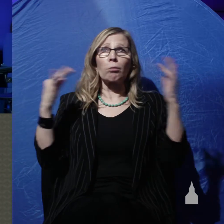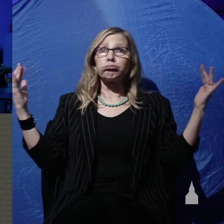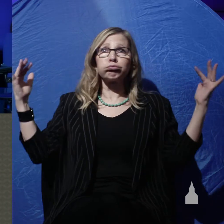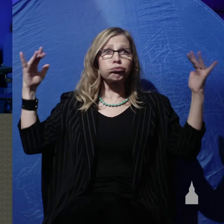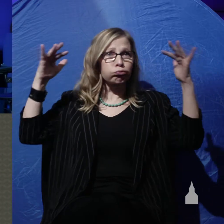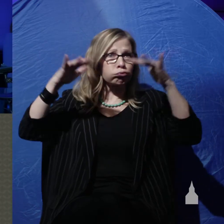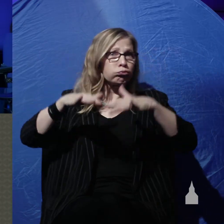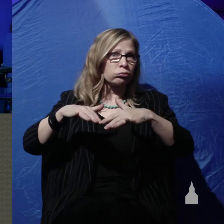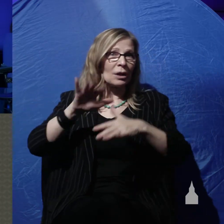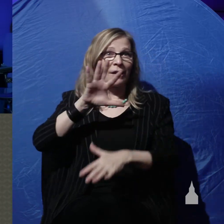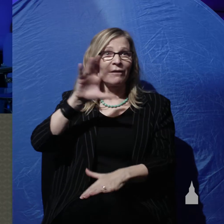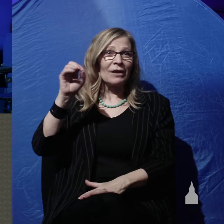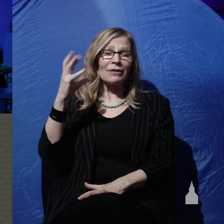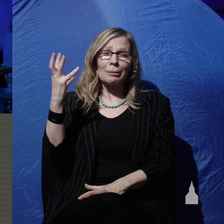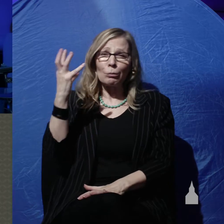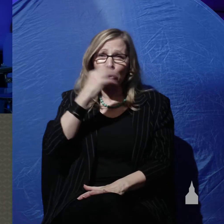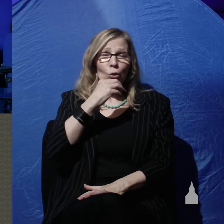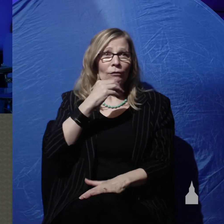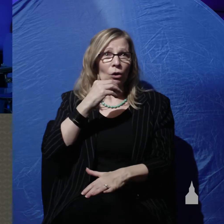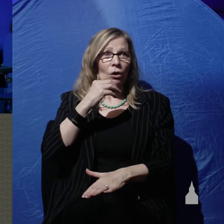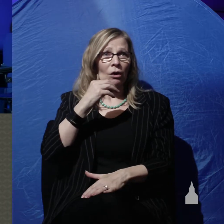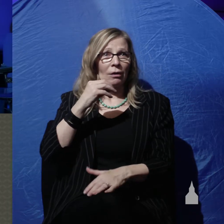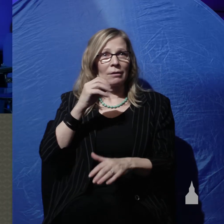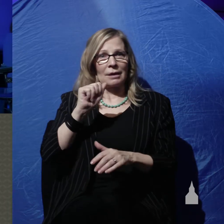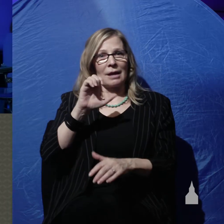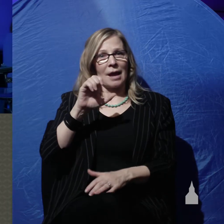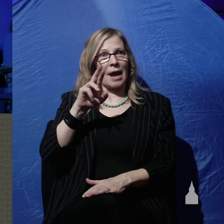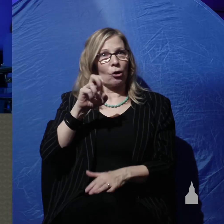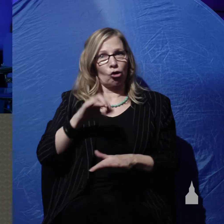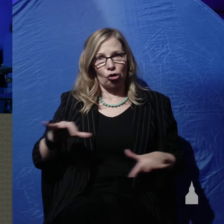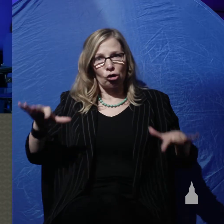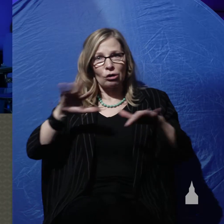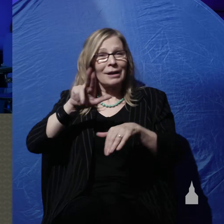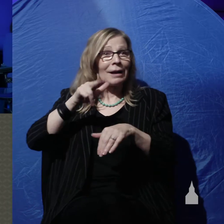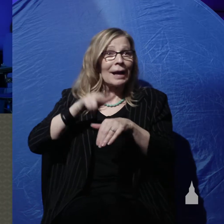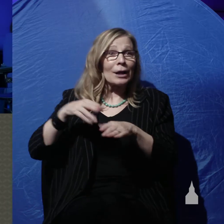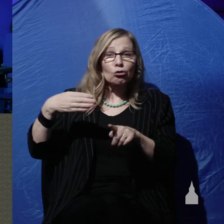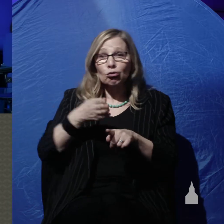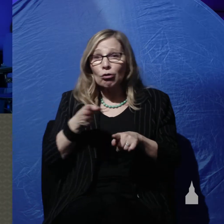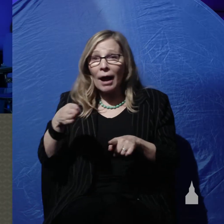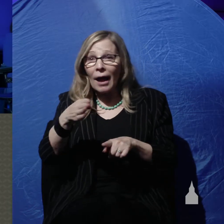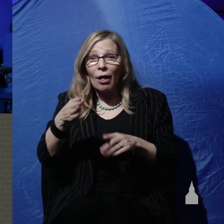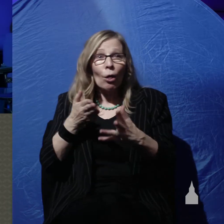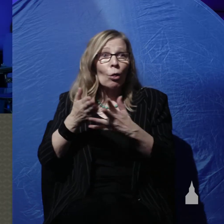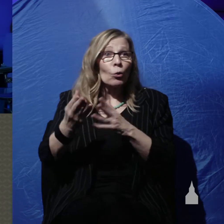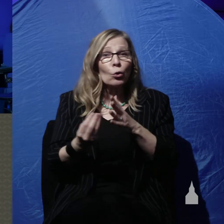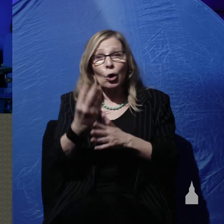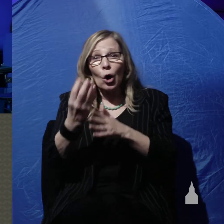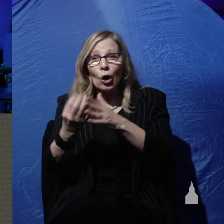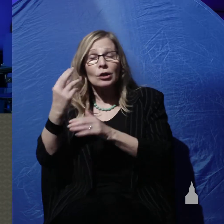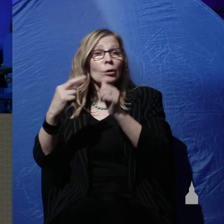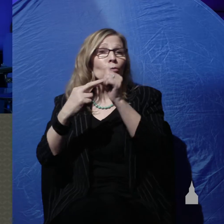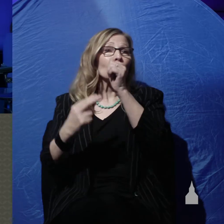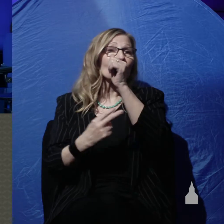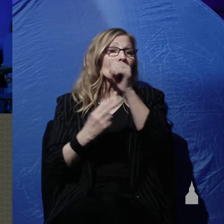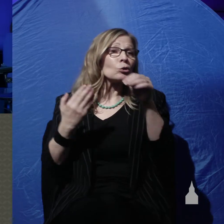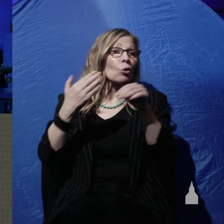70,000 square foot museum. We've got nature trails through our gardens with bridges over waterfalls. You can